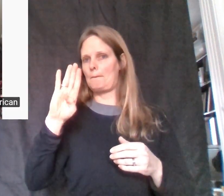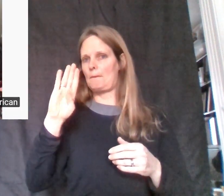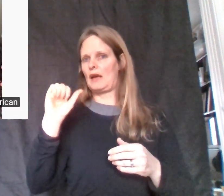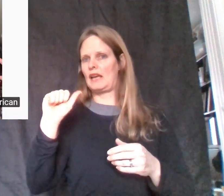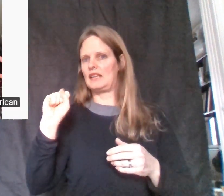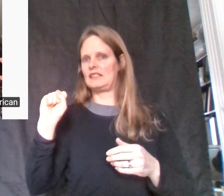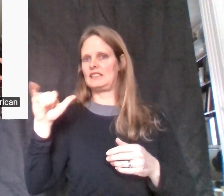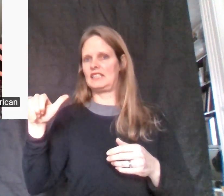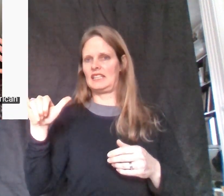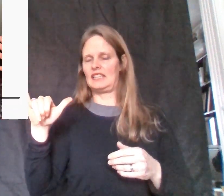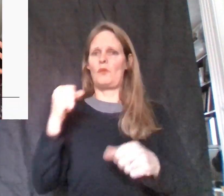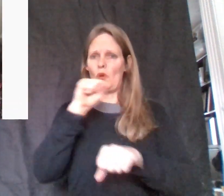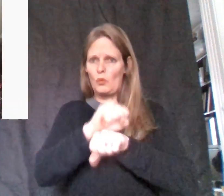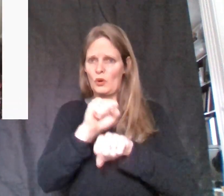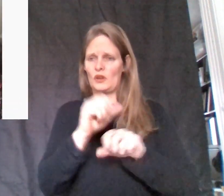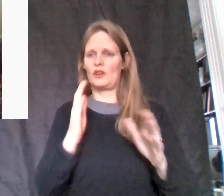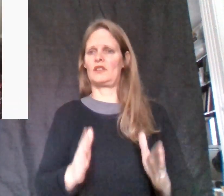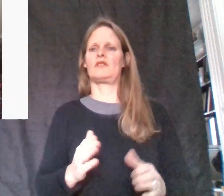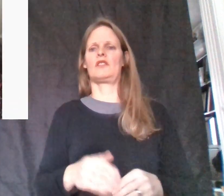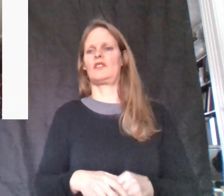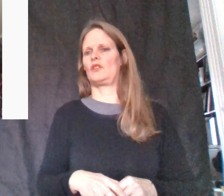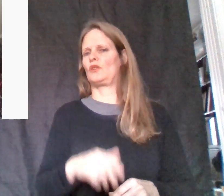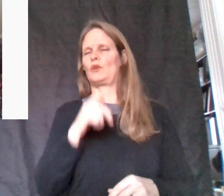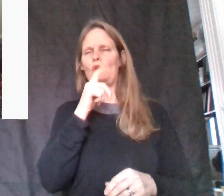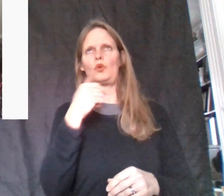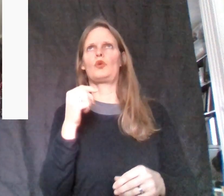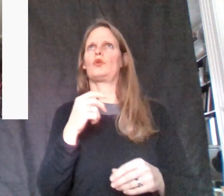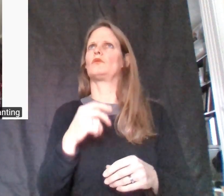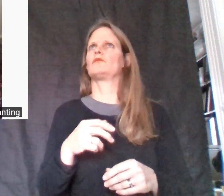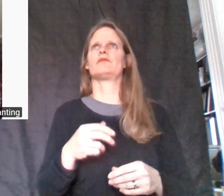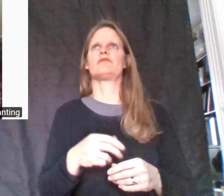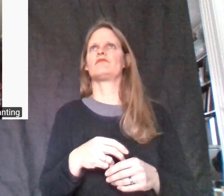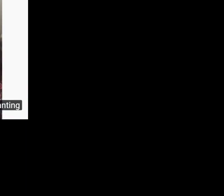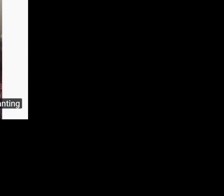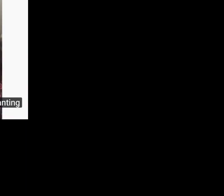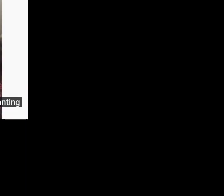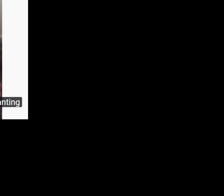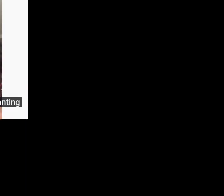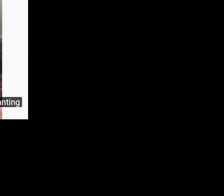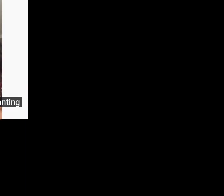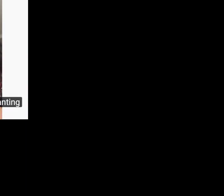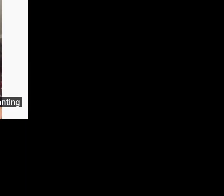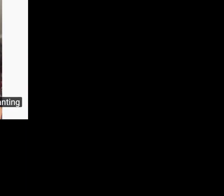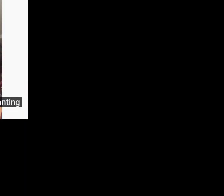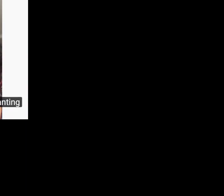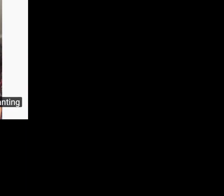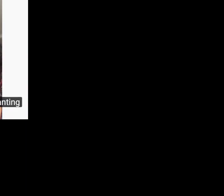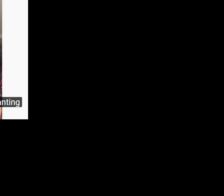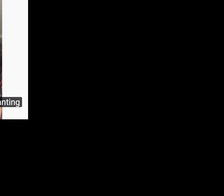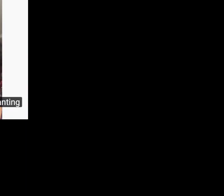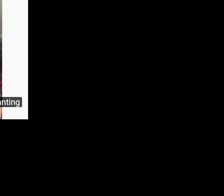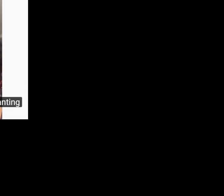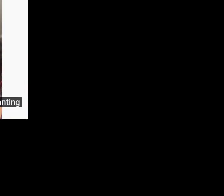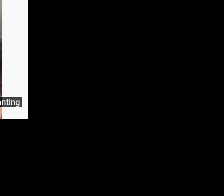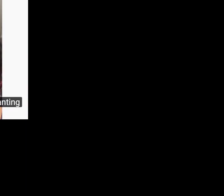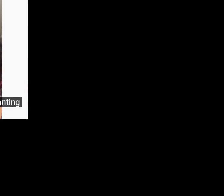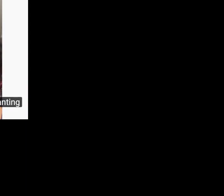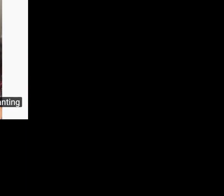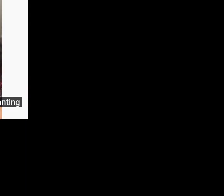just, I don't understand. Like, So I'm sorry if I'm ranting, but my, you know,